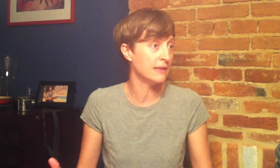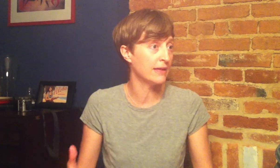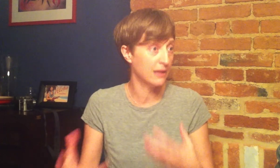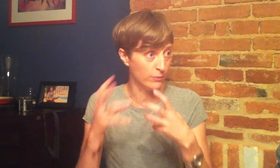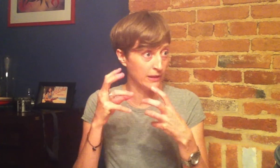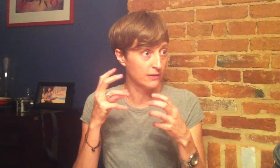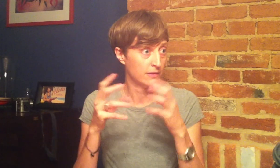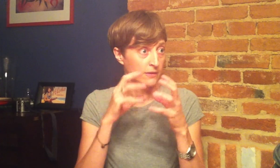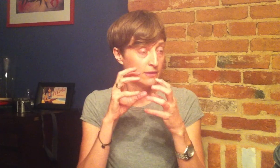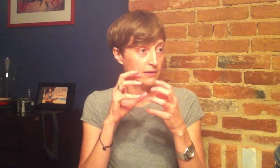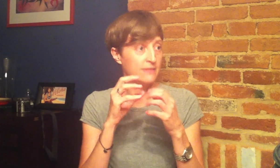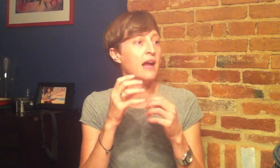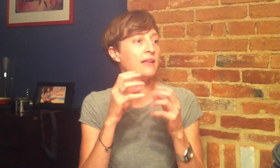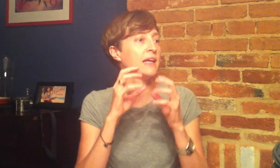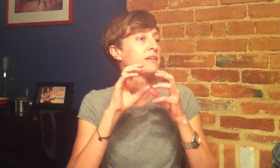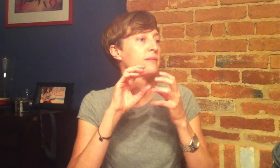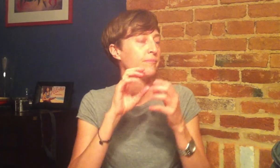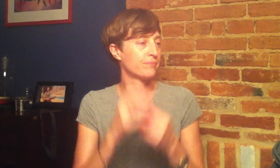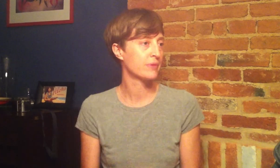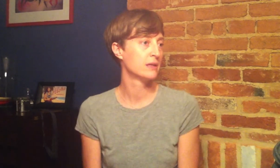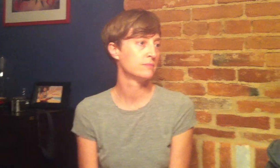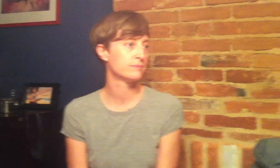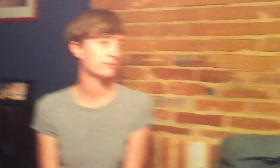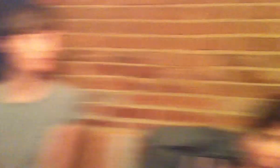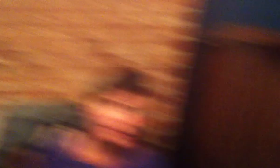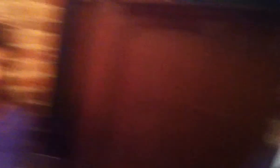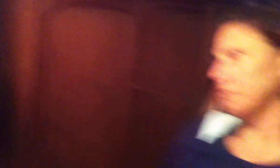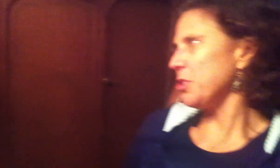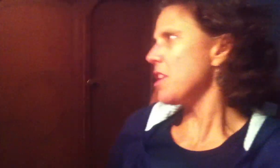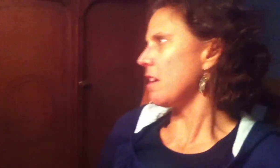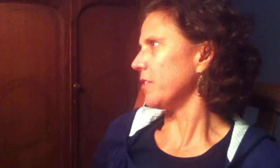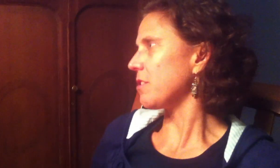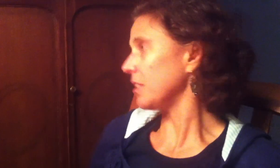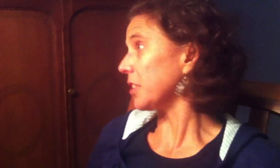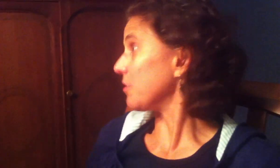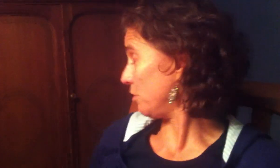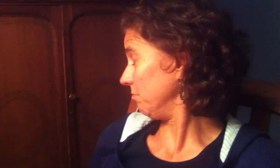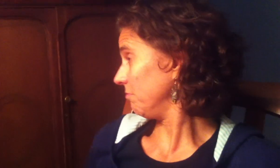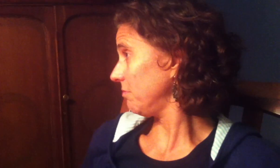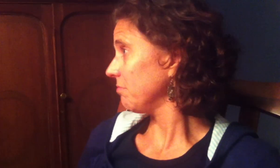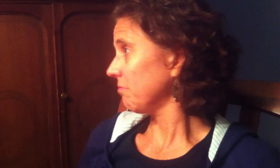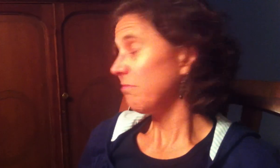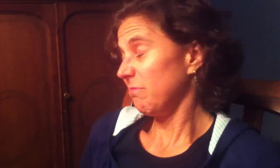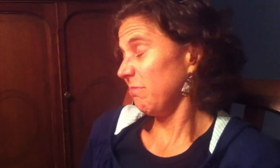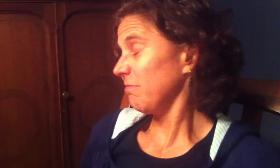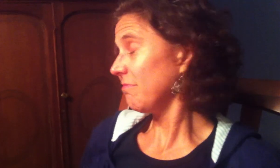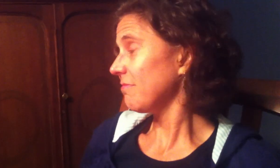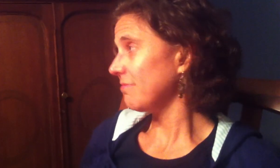that's how we, it's not like. If you have a fully functioning tongue, which not all of us clearly do. Some people apparently are at a